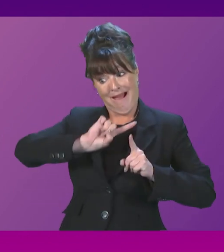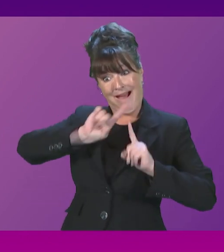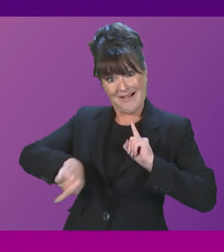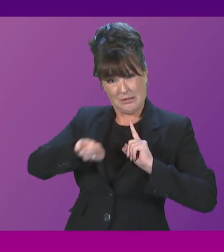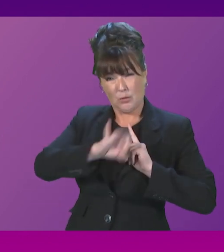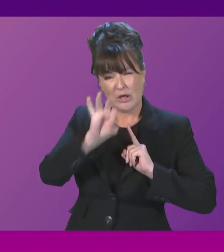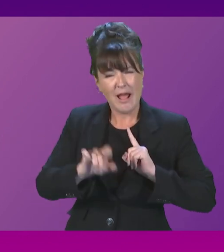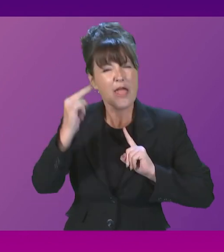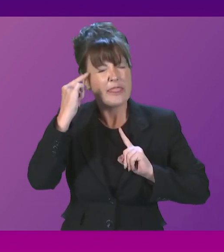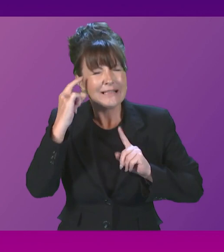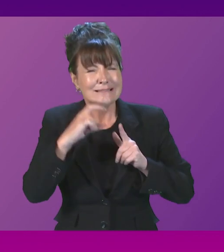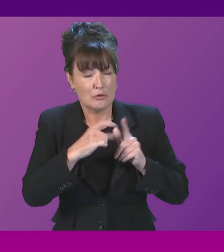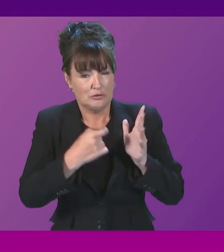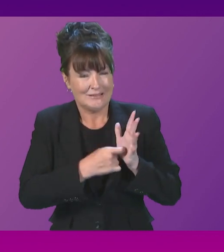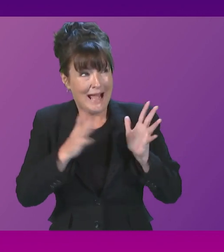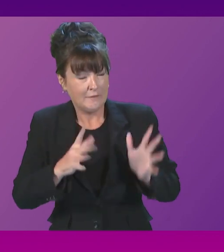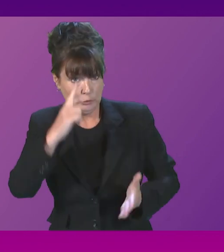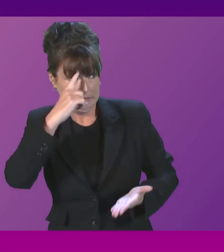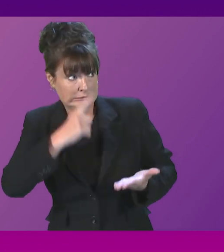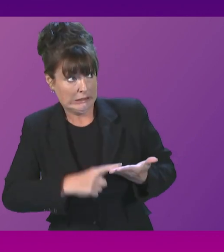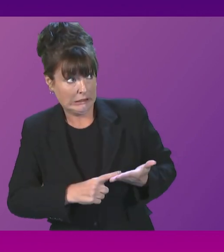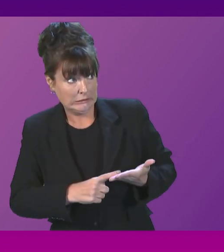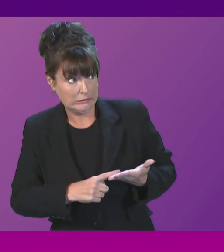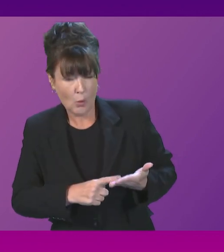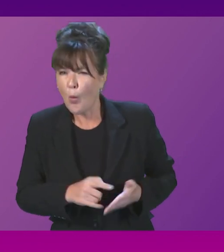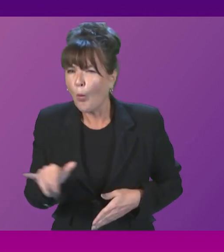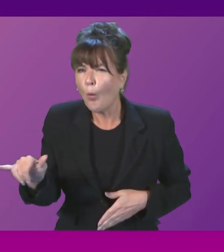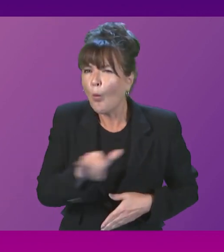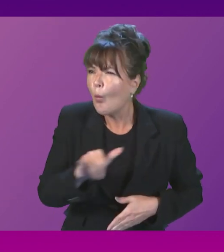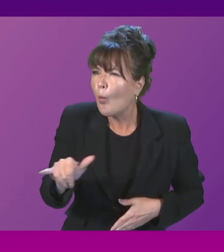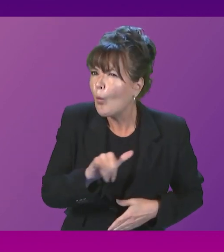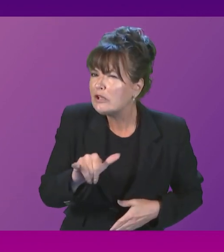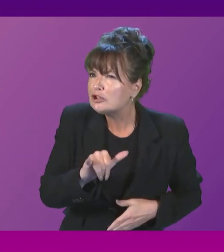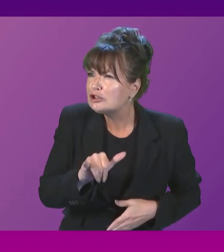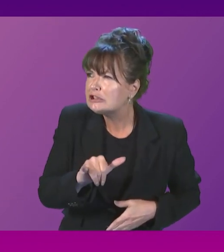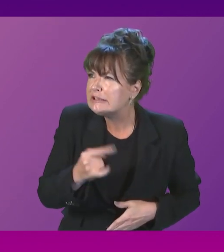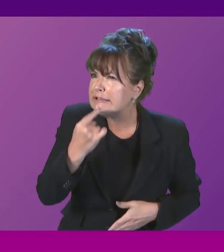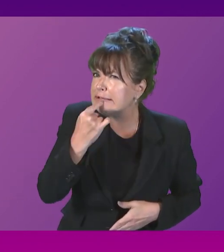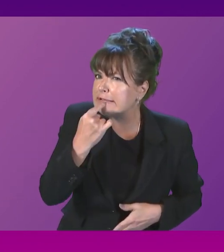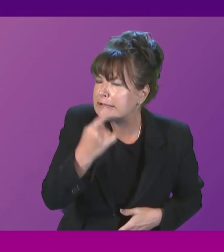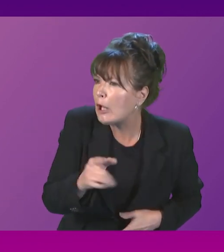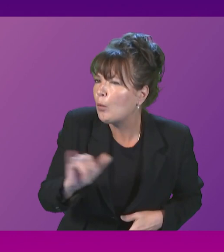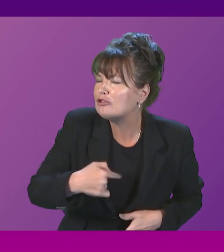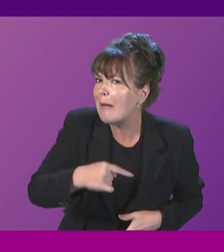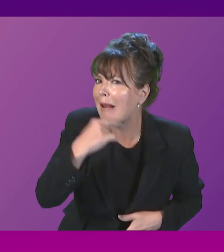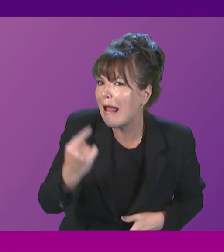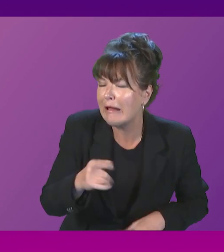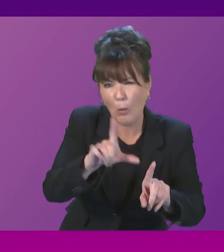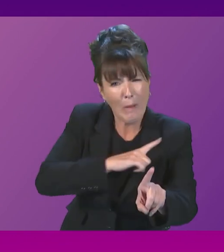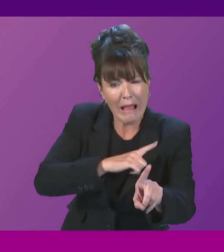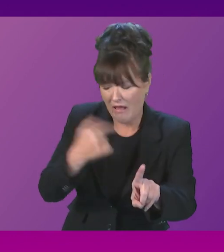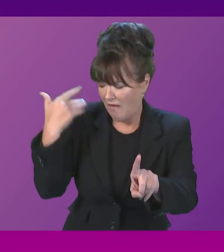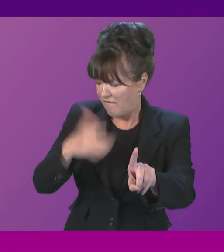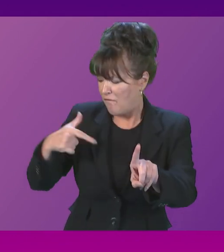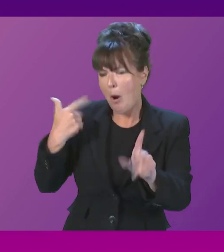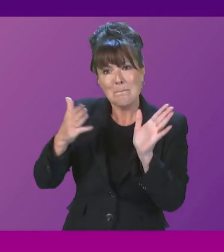wants to make his mind up what his allegations actually are. For months now, Douglas Ross appears to